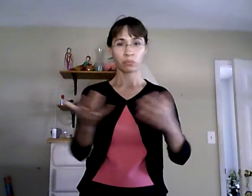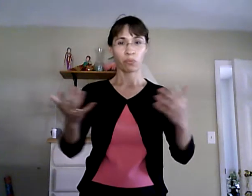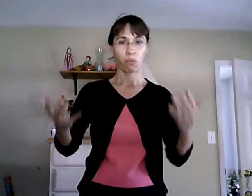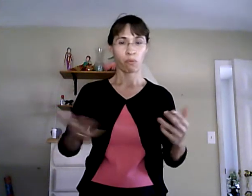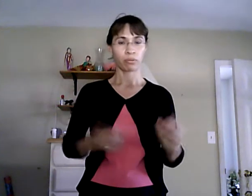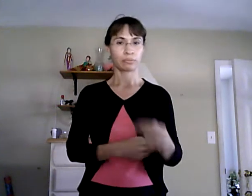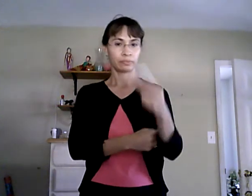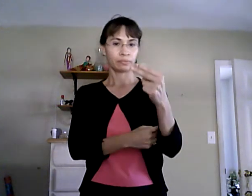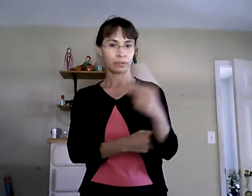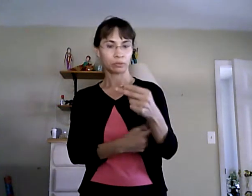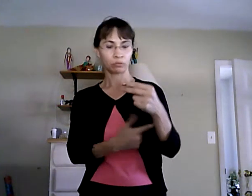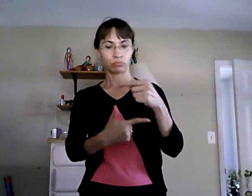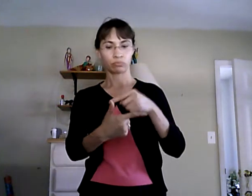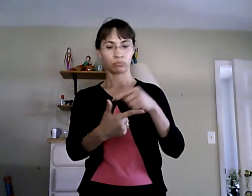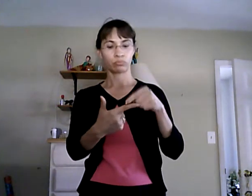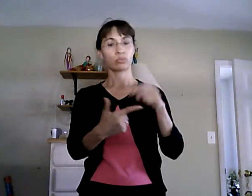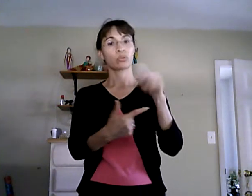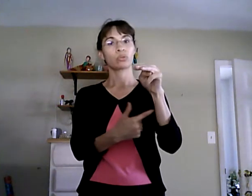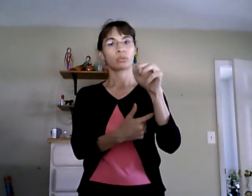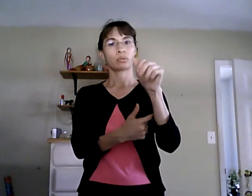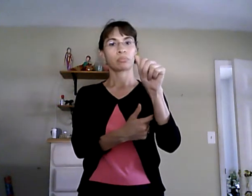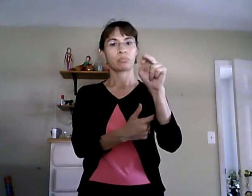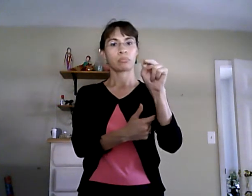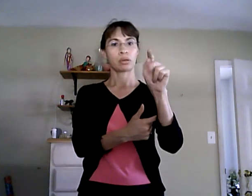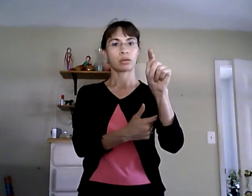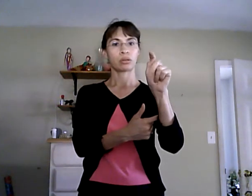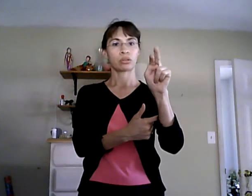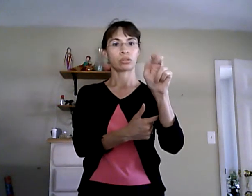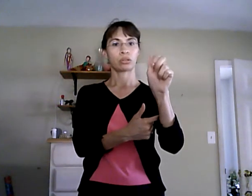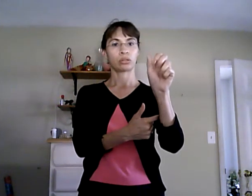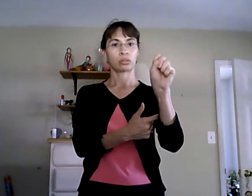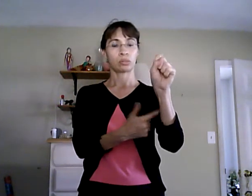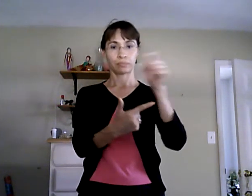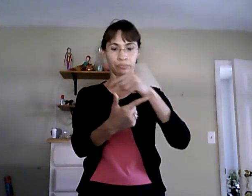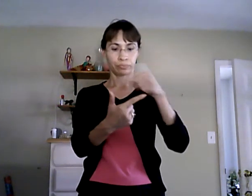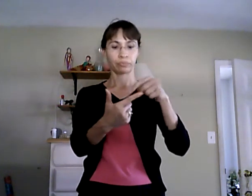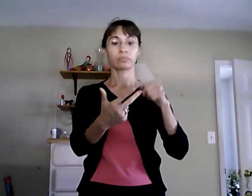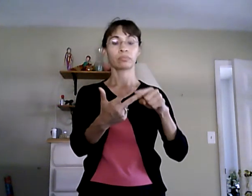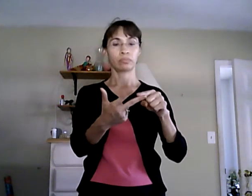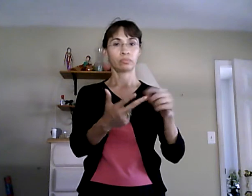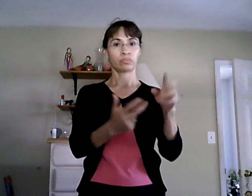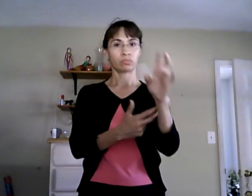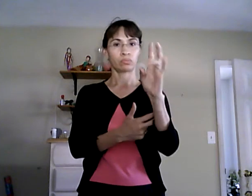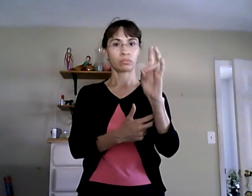also be talking about the mantra and also I'll be talking about the seven chakras